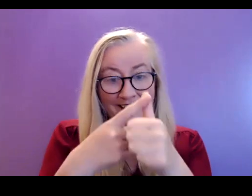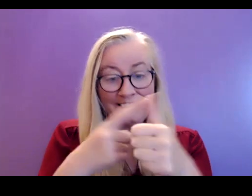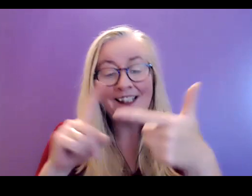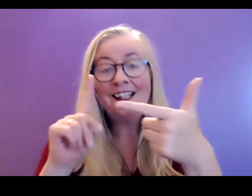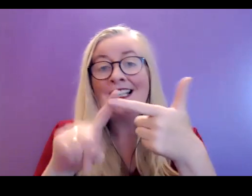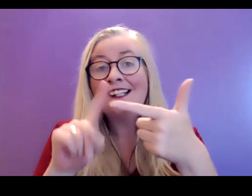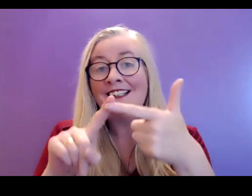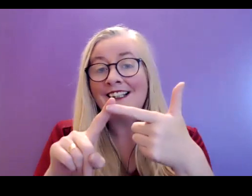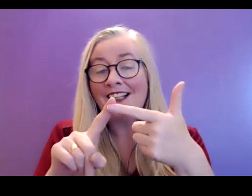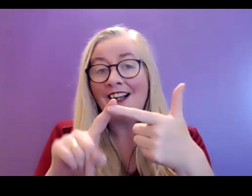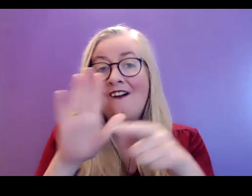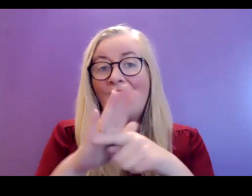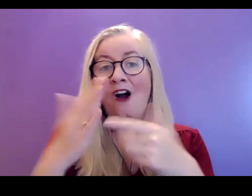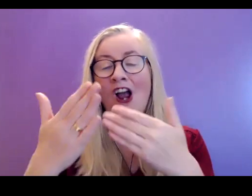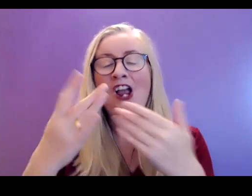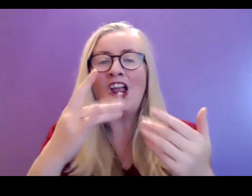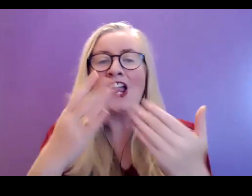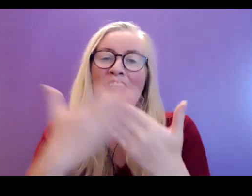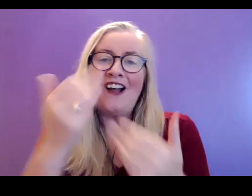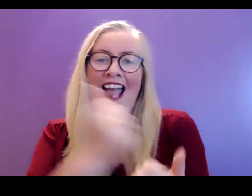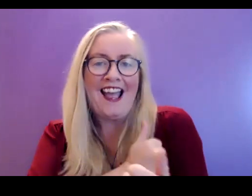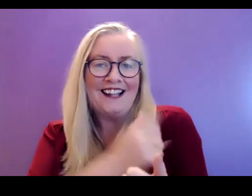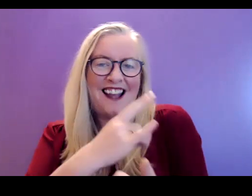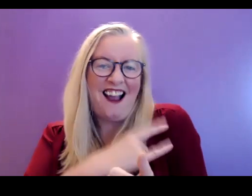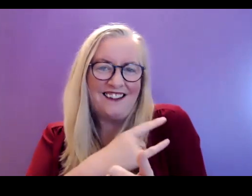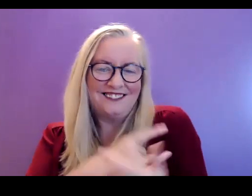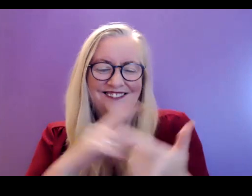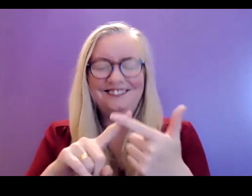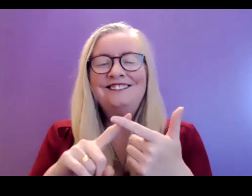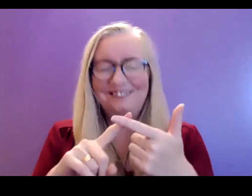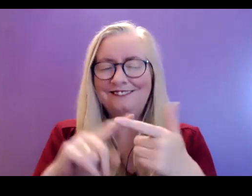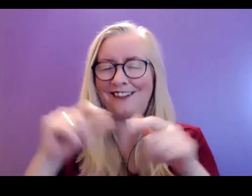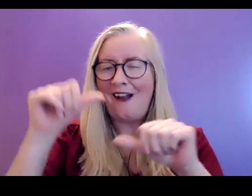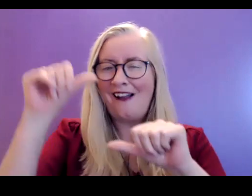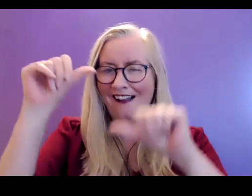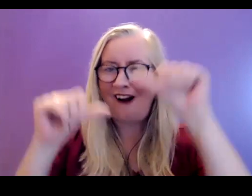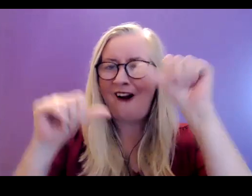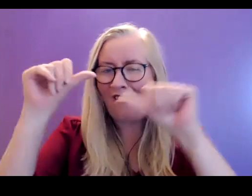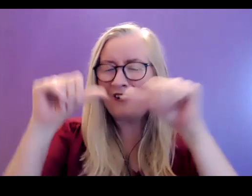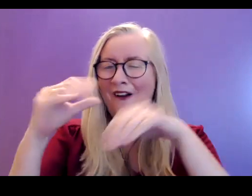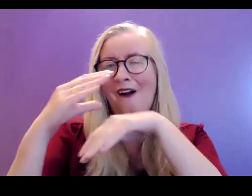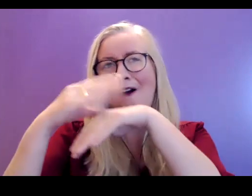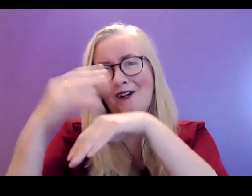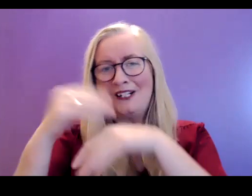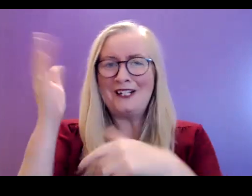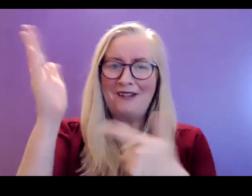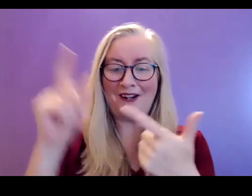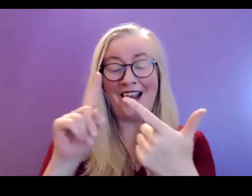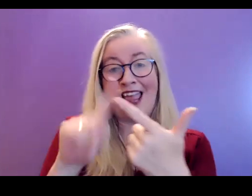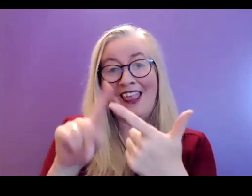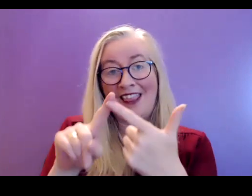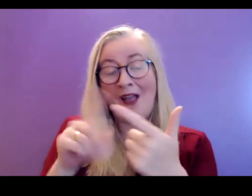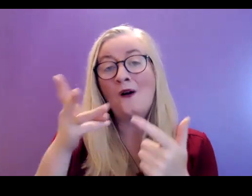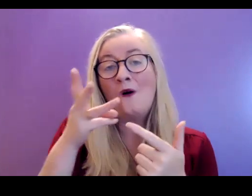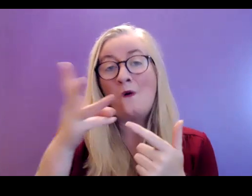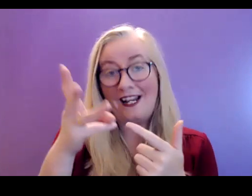event for our young at heart speakers. They're, if you like, the older the more mature speakers and that event is going to